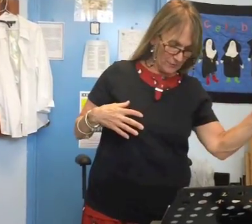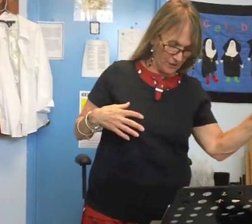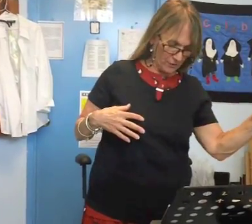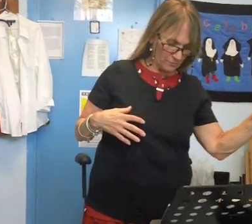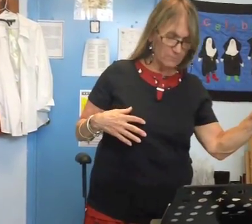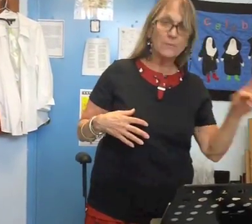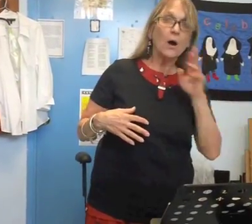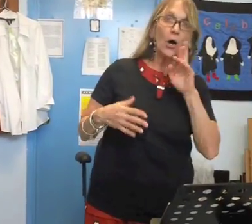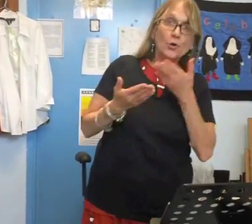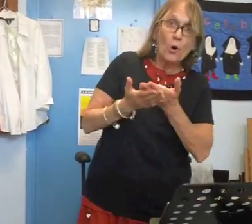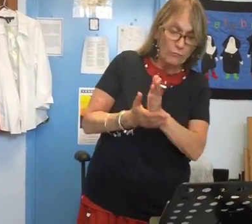of here are you alright